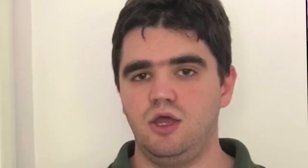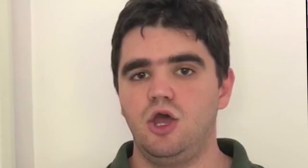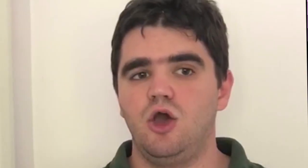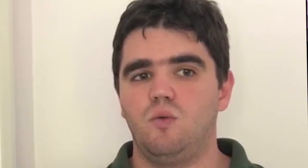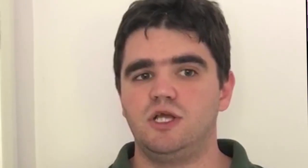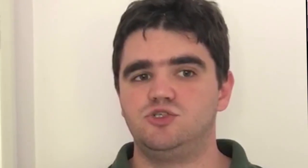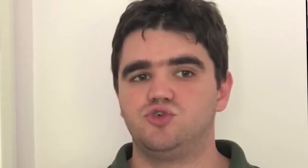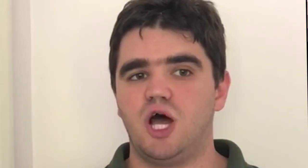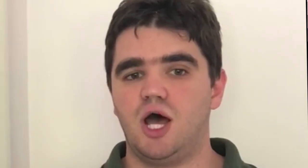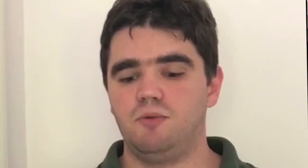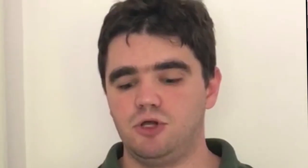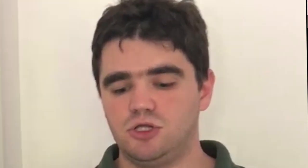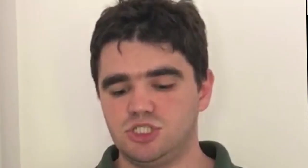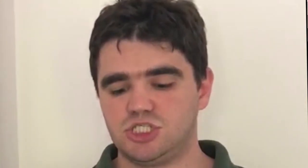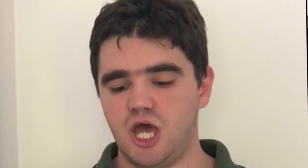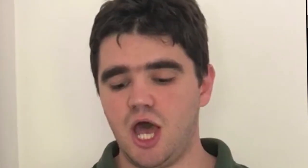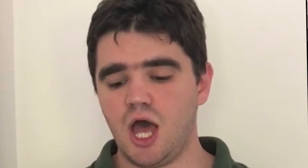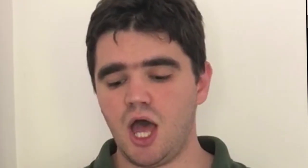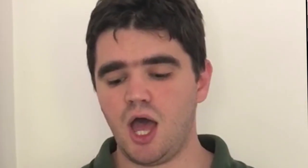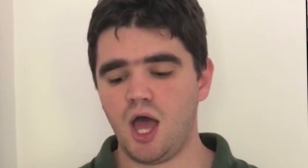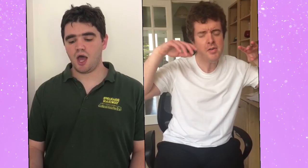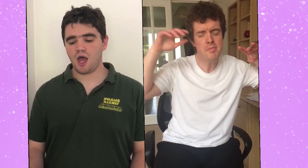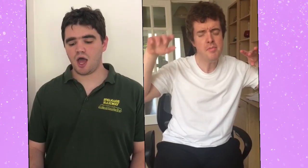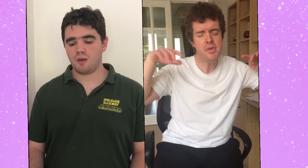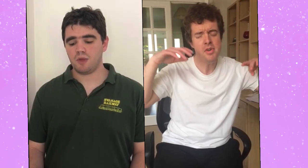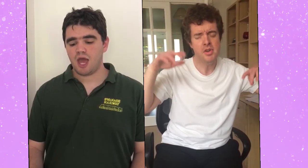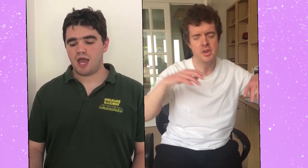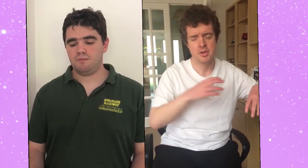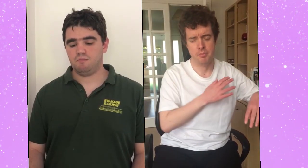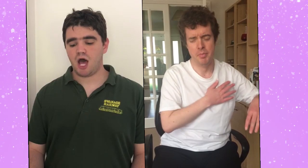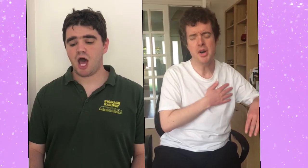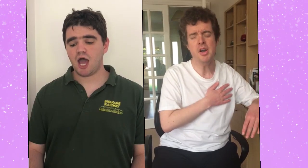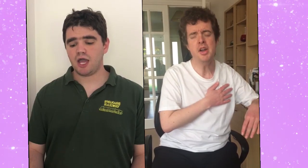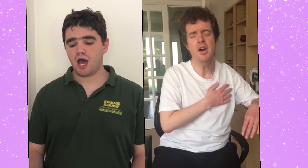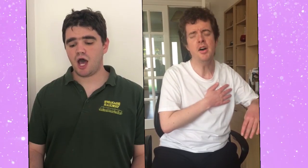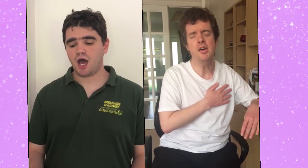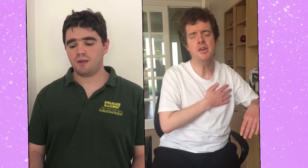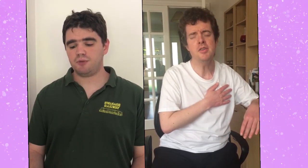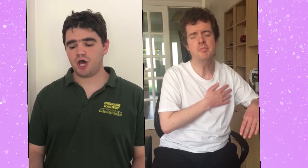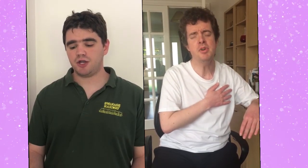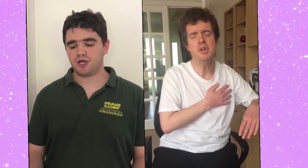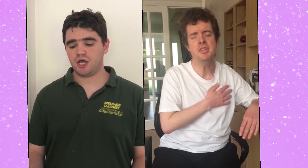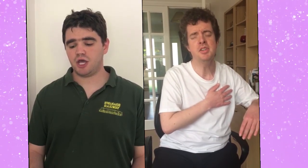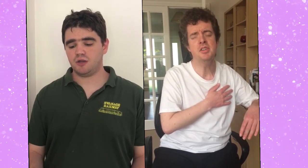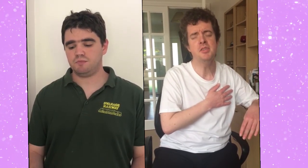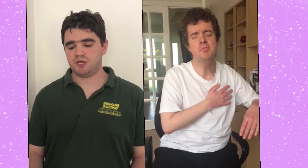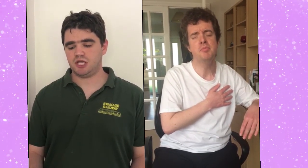When troubles come, and my heart burden be,